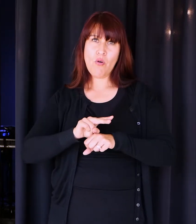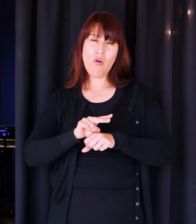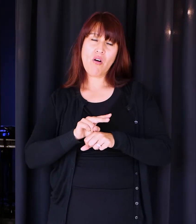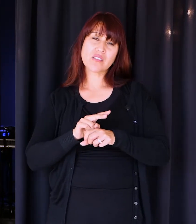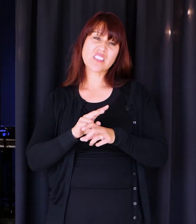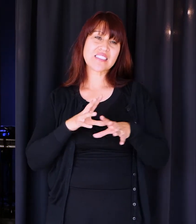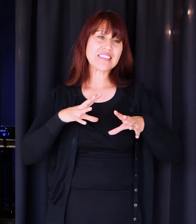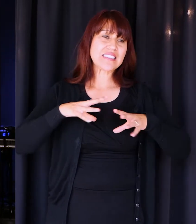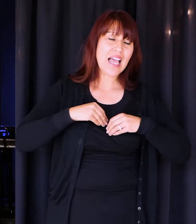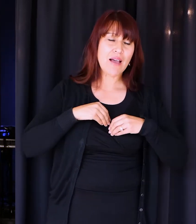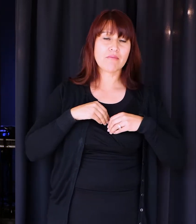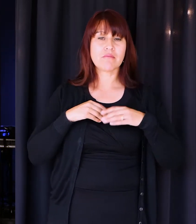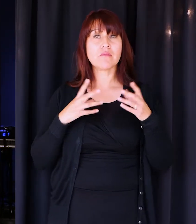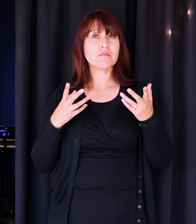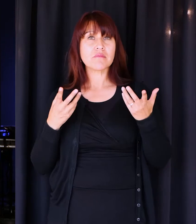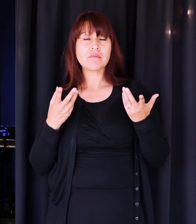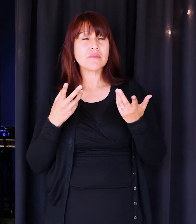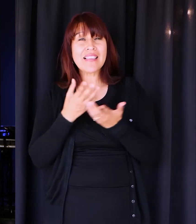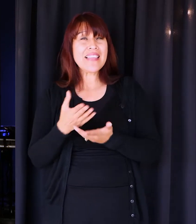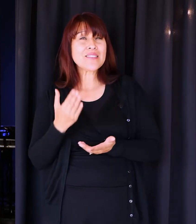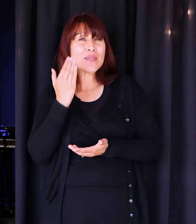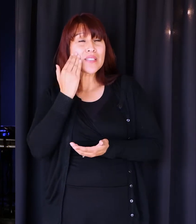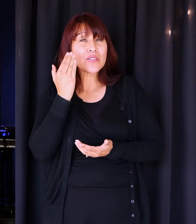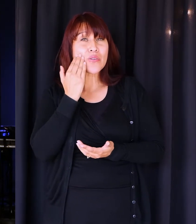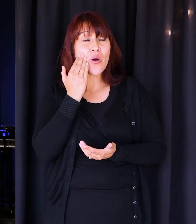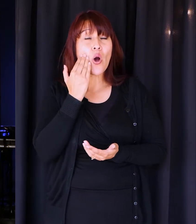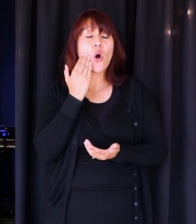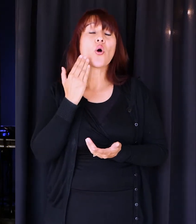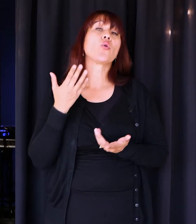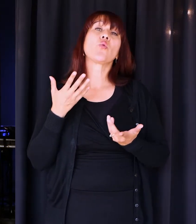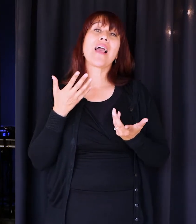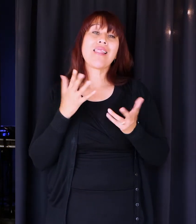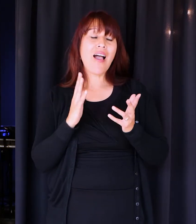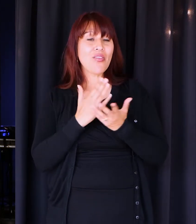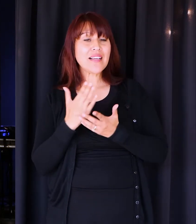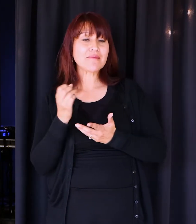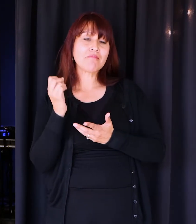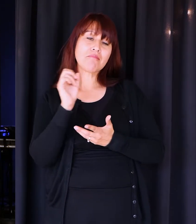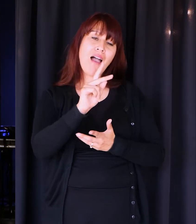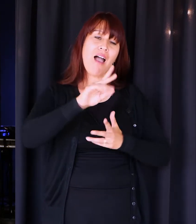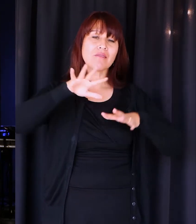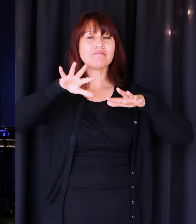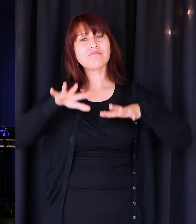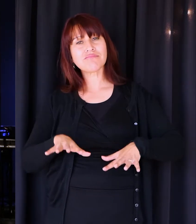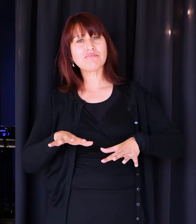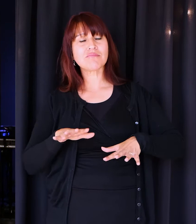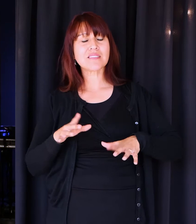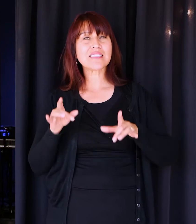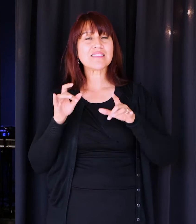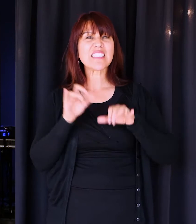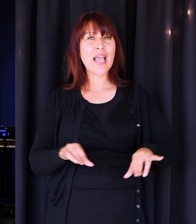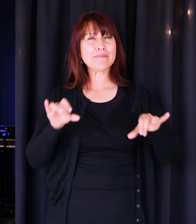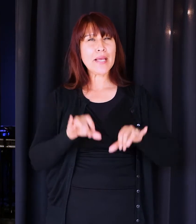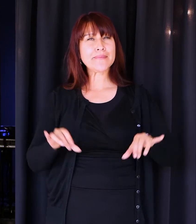settle. We go back to that place, to the things that we know, and we just allow things to settle back in. But listen to